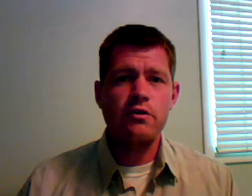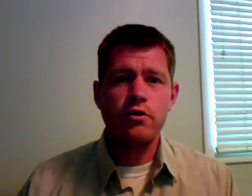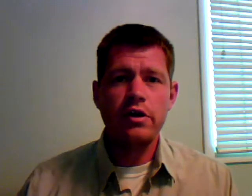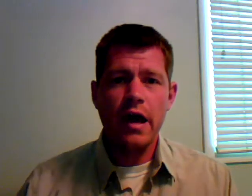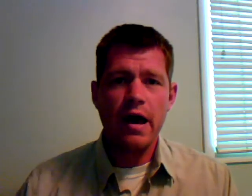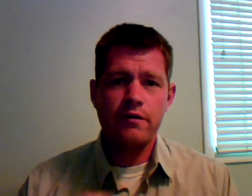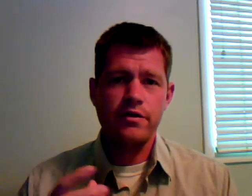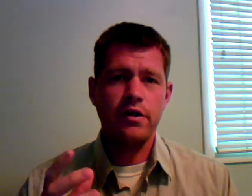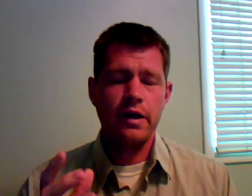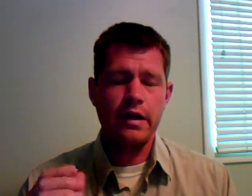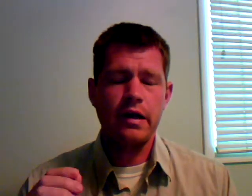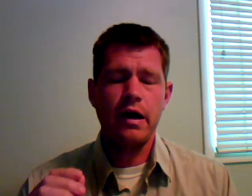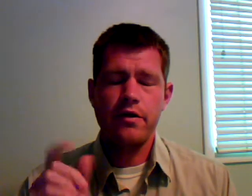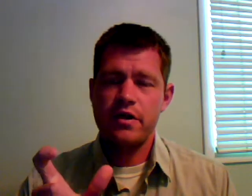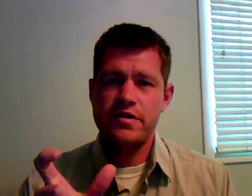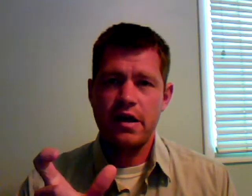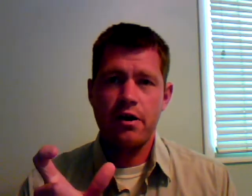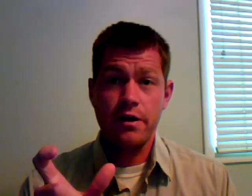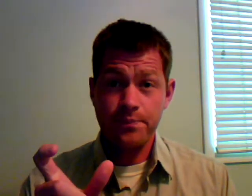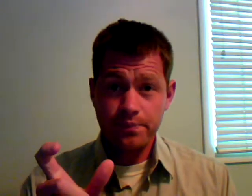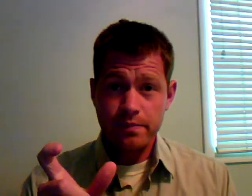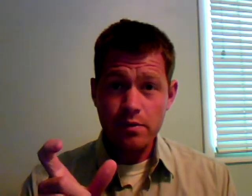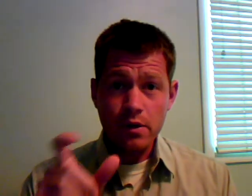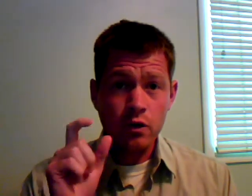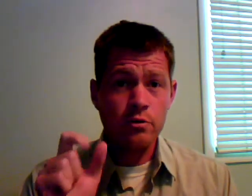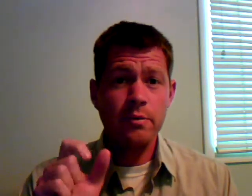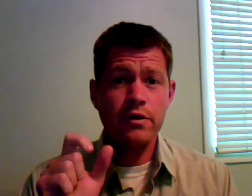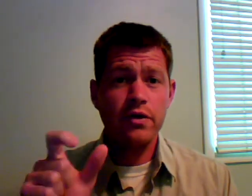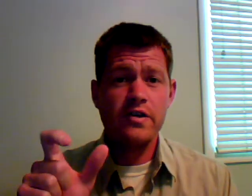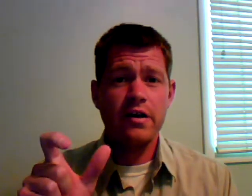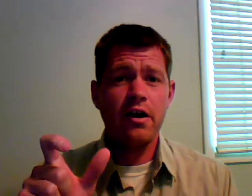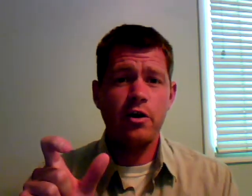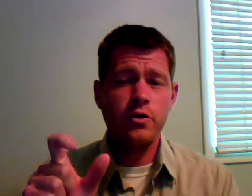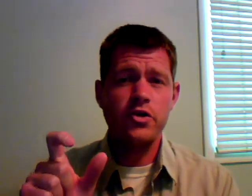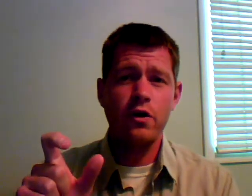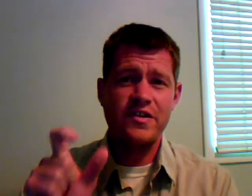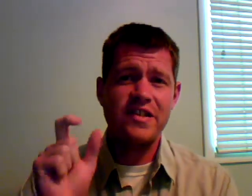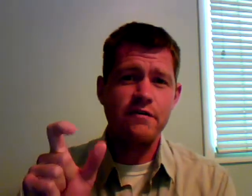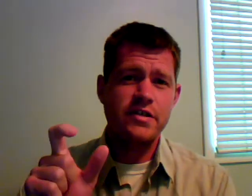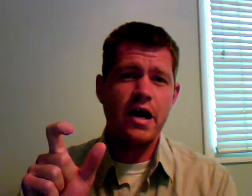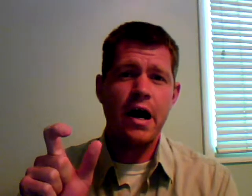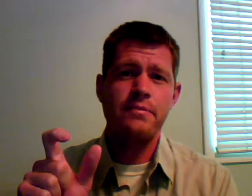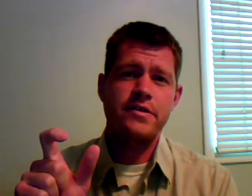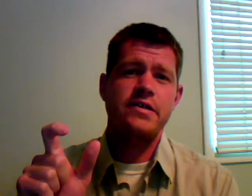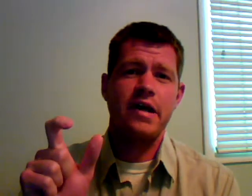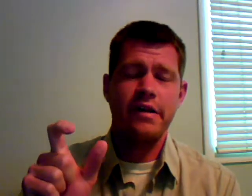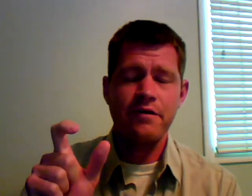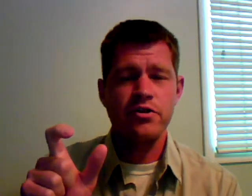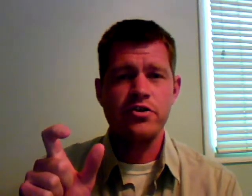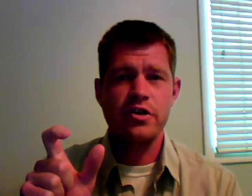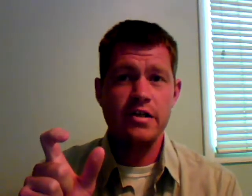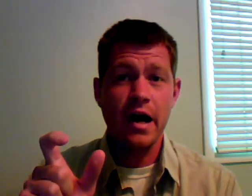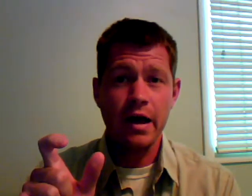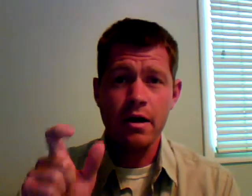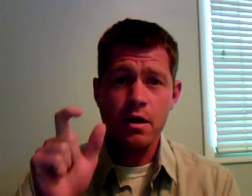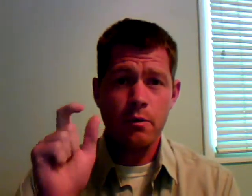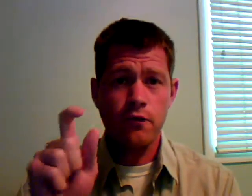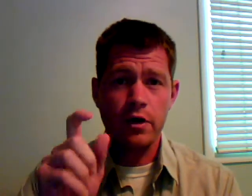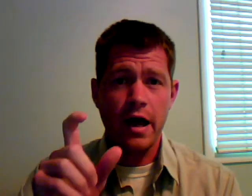didn't really have in the things they carried. Remember, in the things they carried, we're told seven times that Ted Lavender is going to die before he